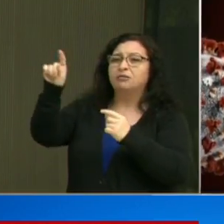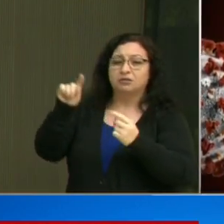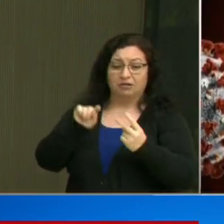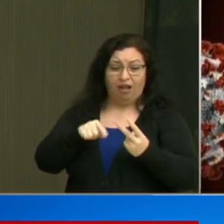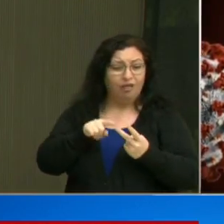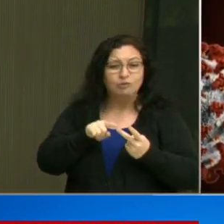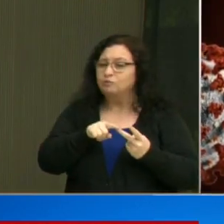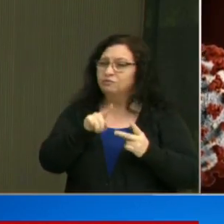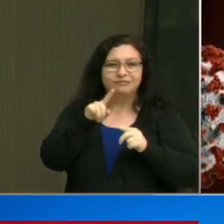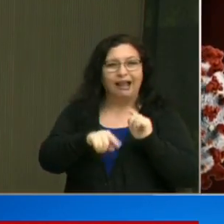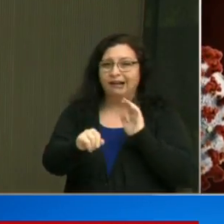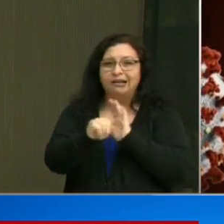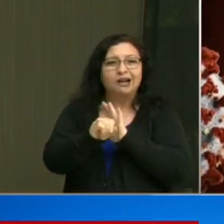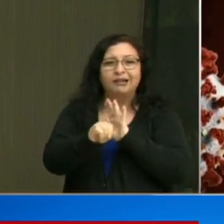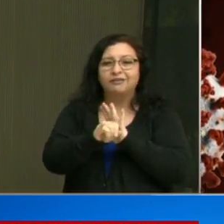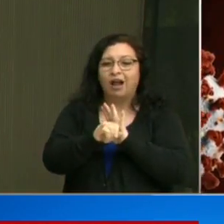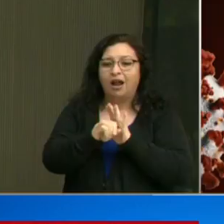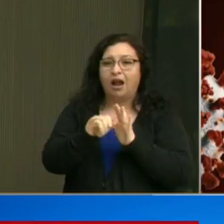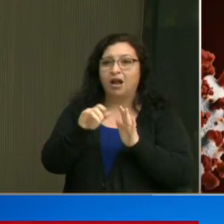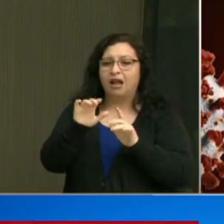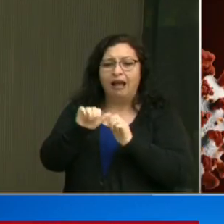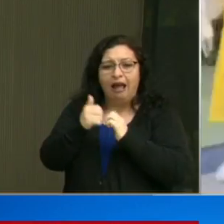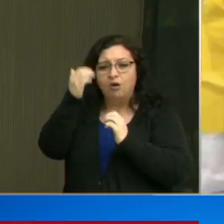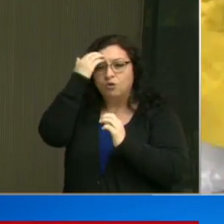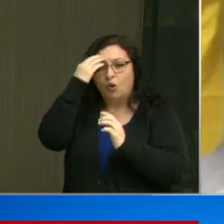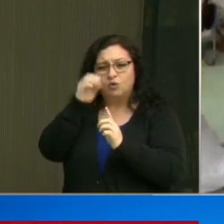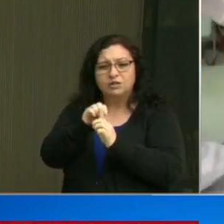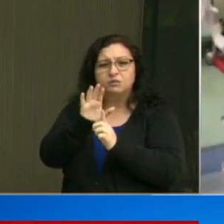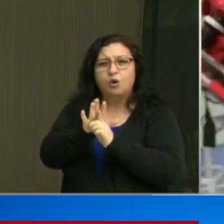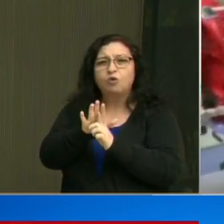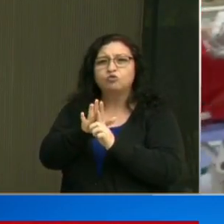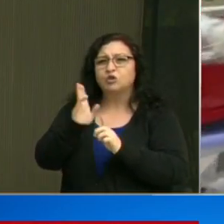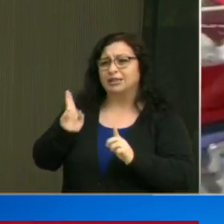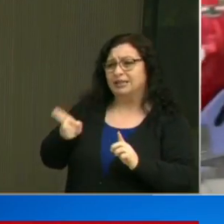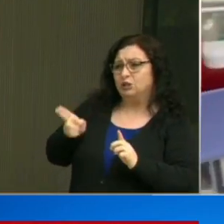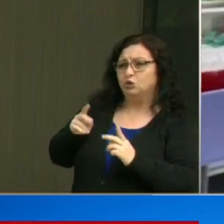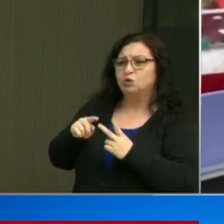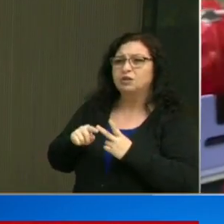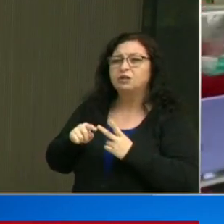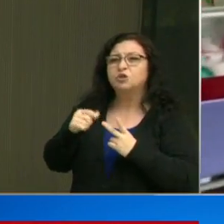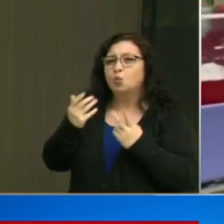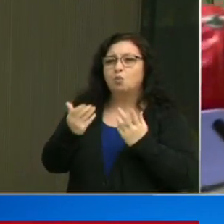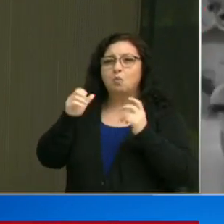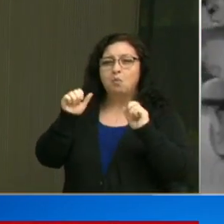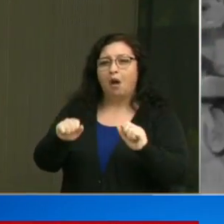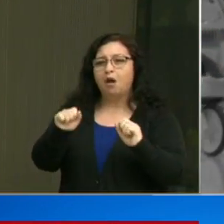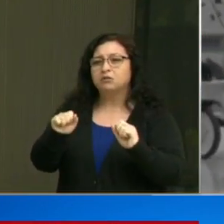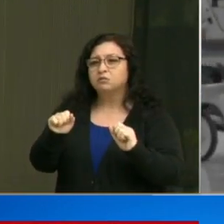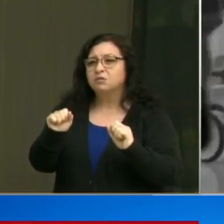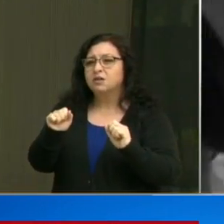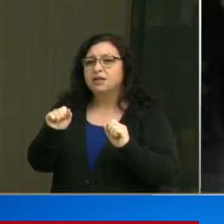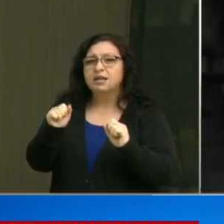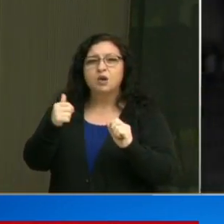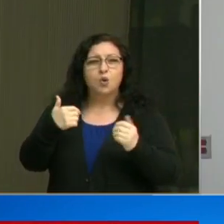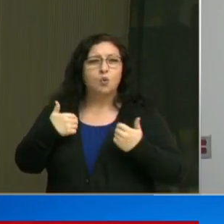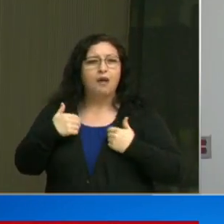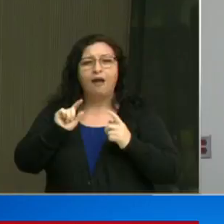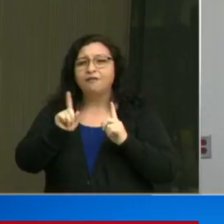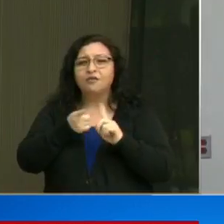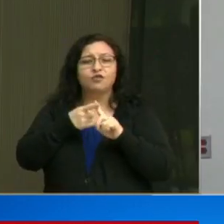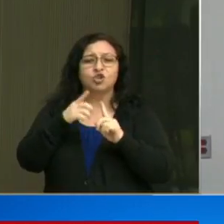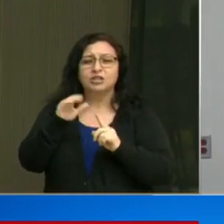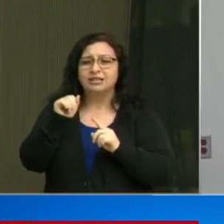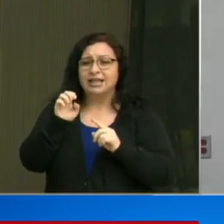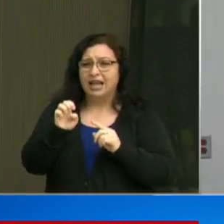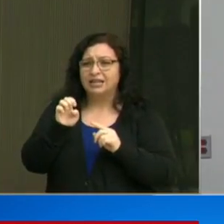this point identify a known exposure history, and so we possibly have our first